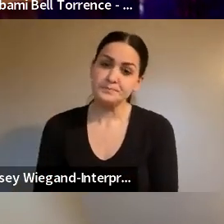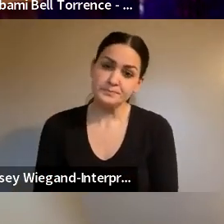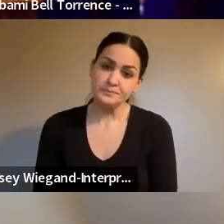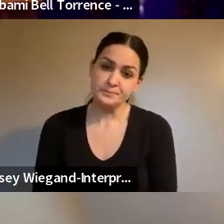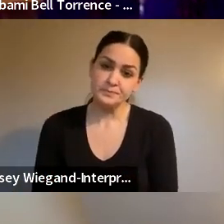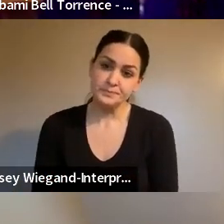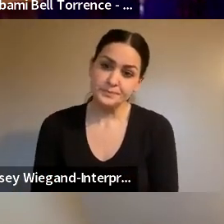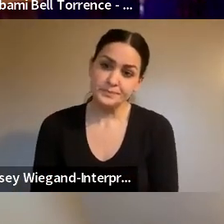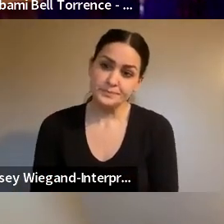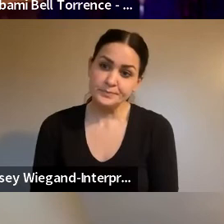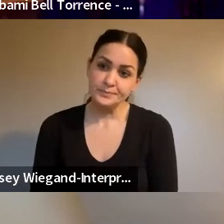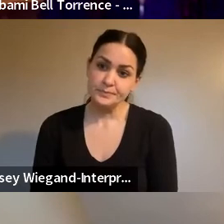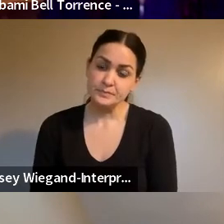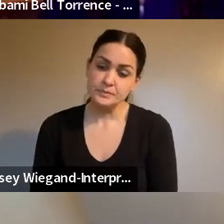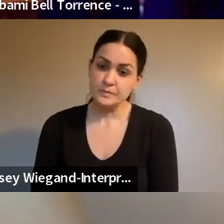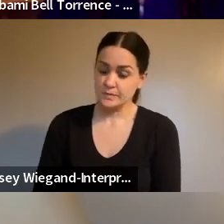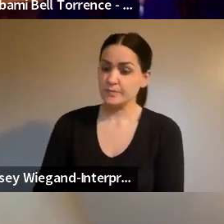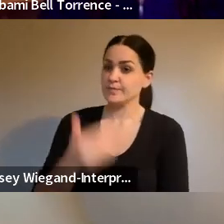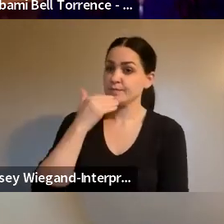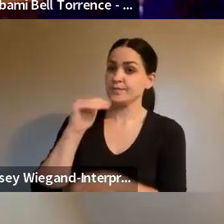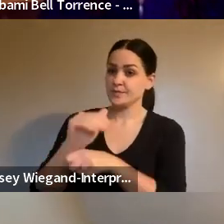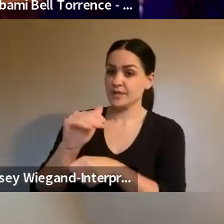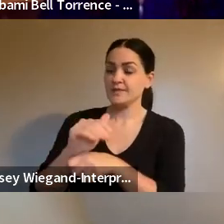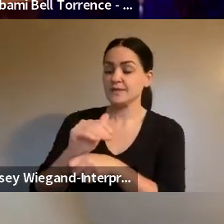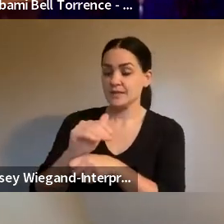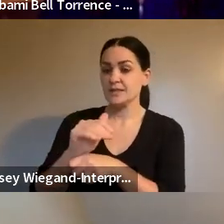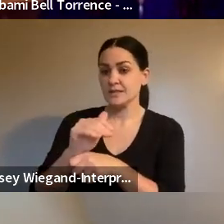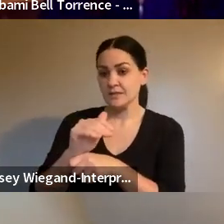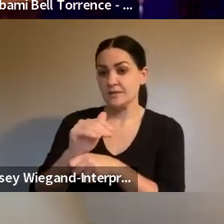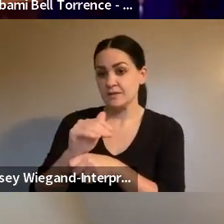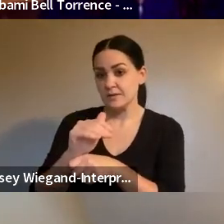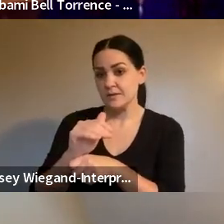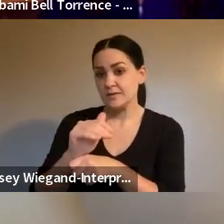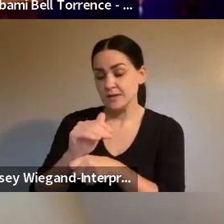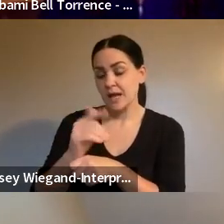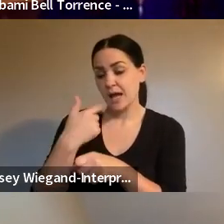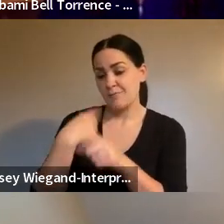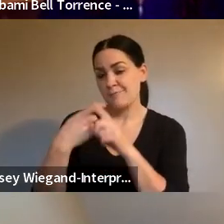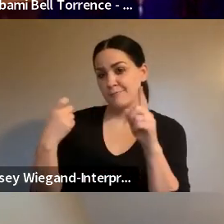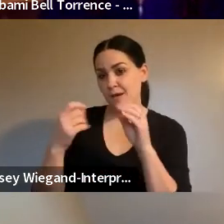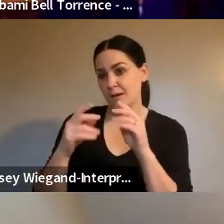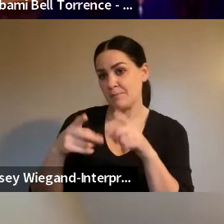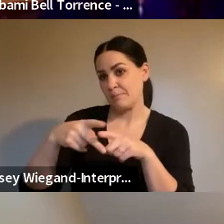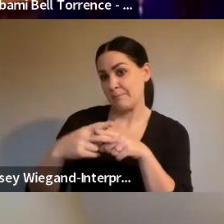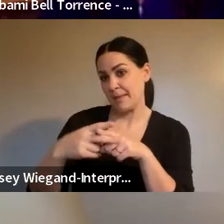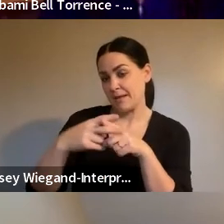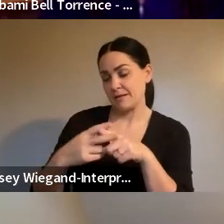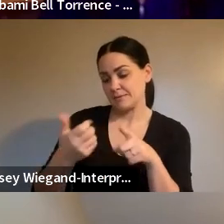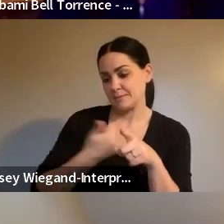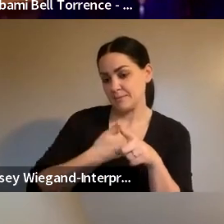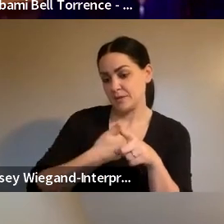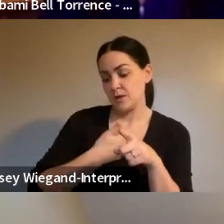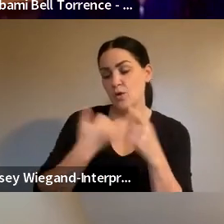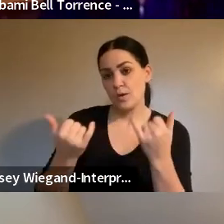Thank you. Good evening. This is Geo Joy from Basel Maintenance. Right now, DDOT is testing on an air